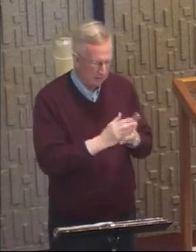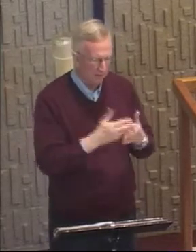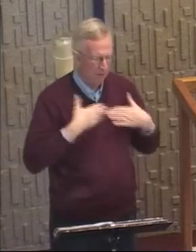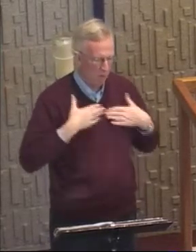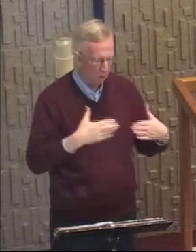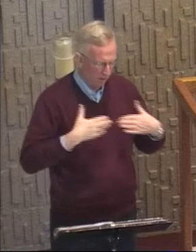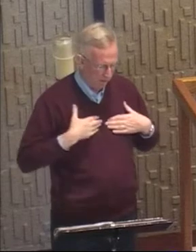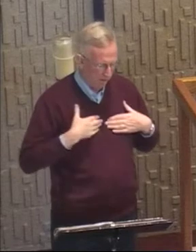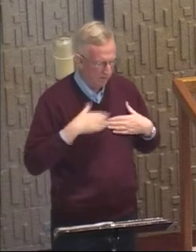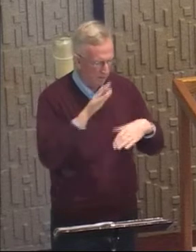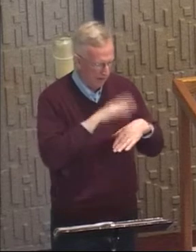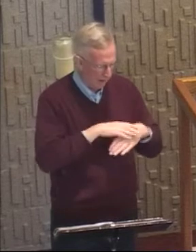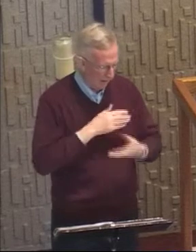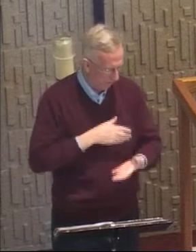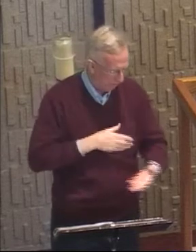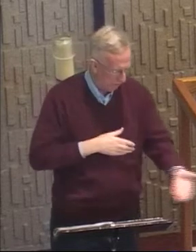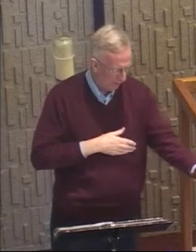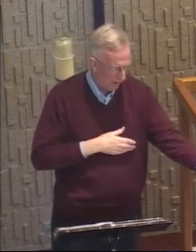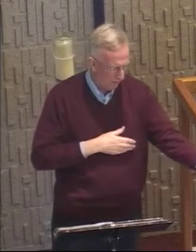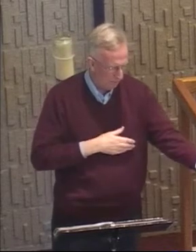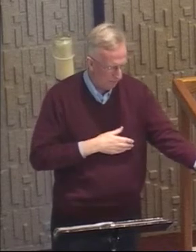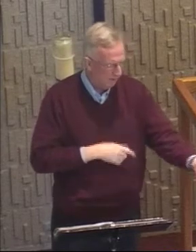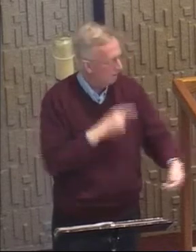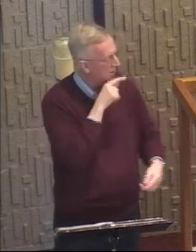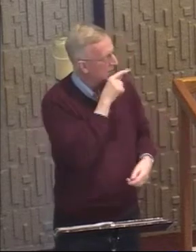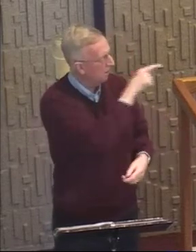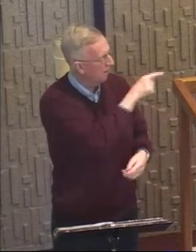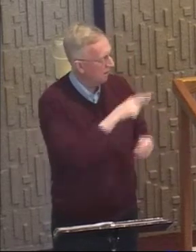was on the ground. And I started